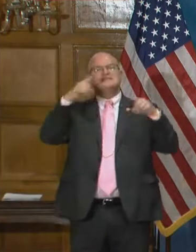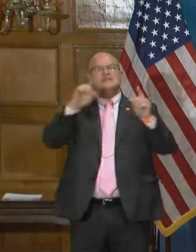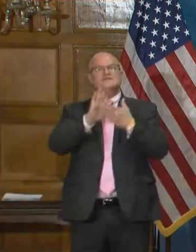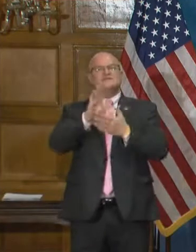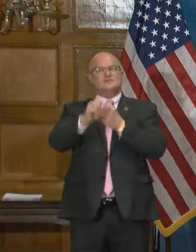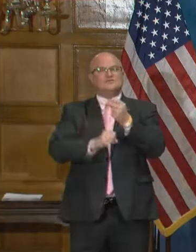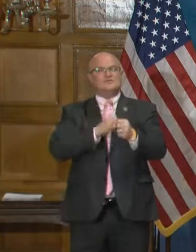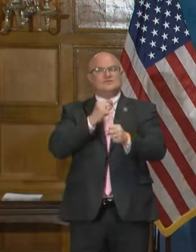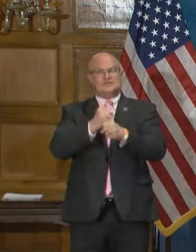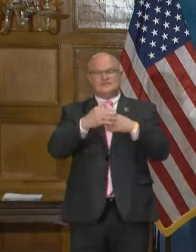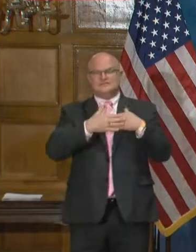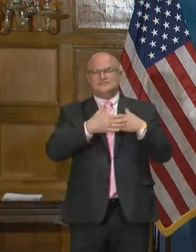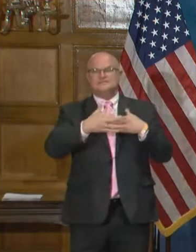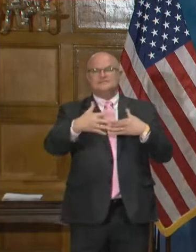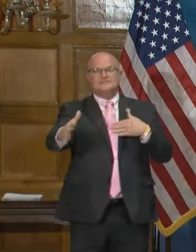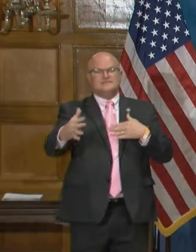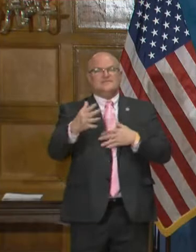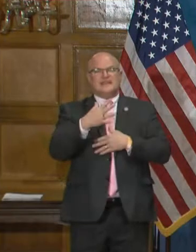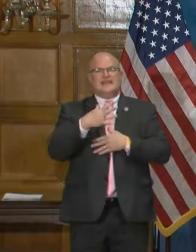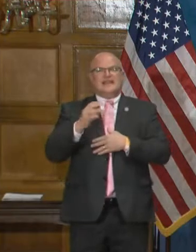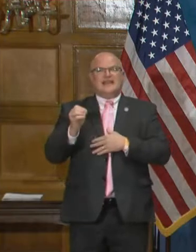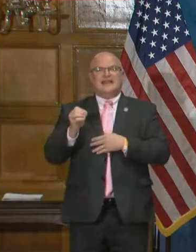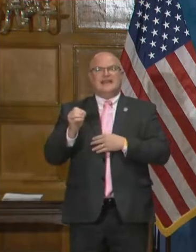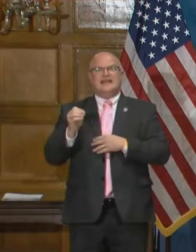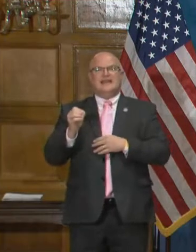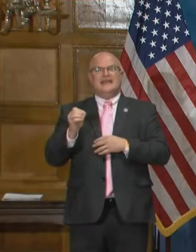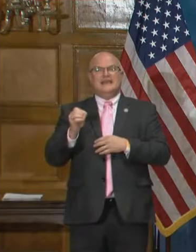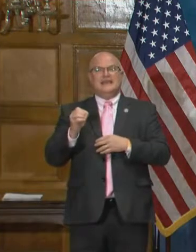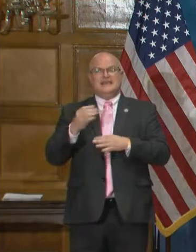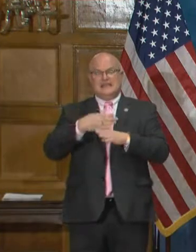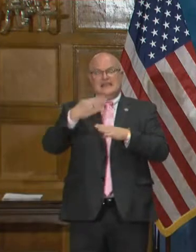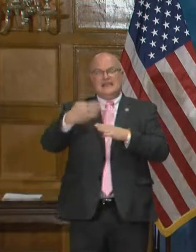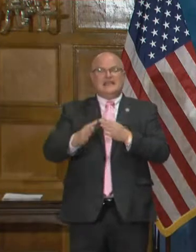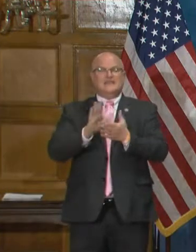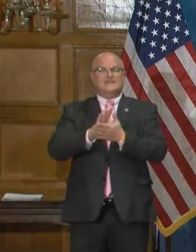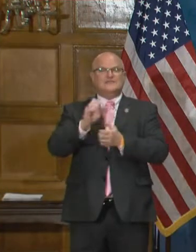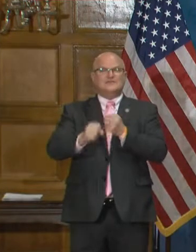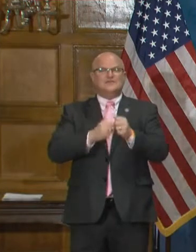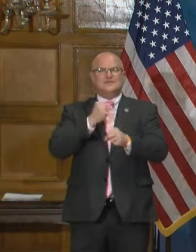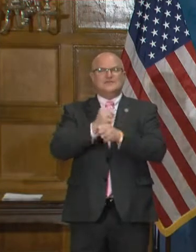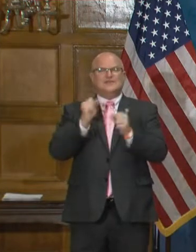school year and in this school year